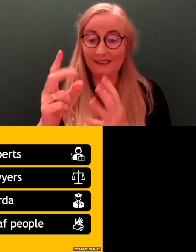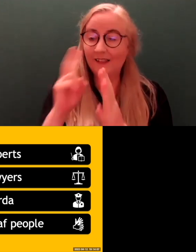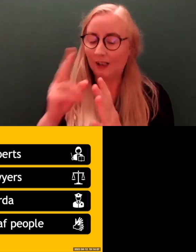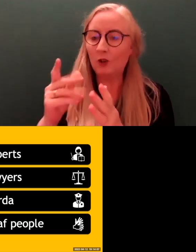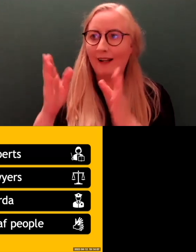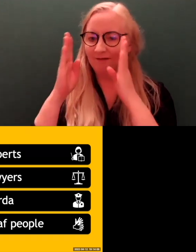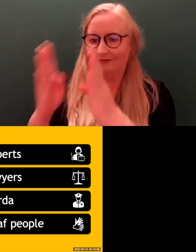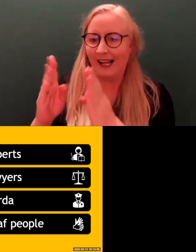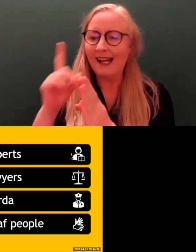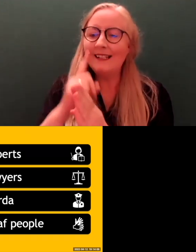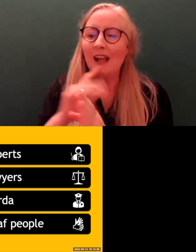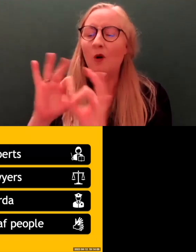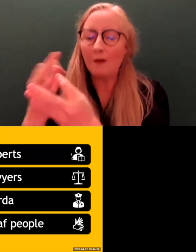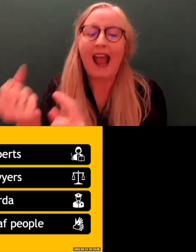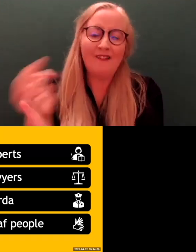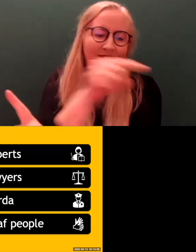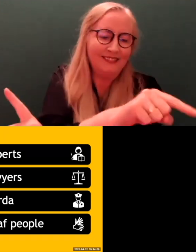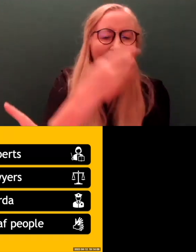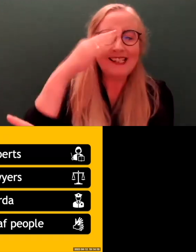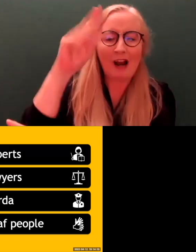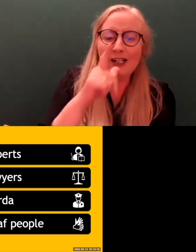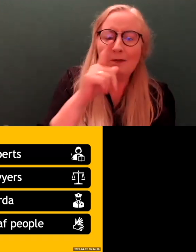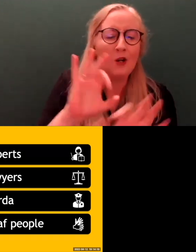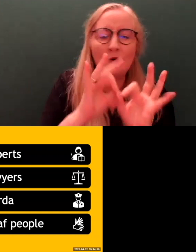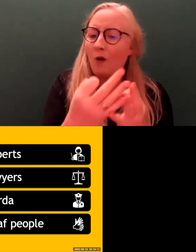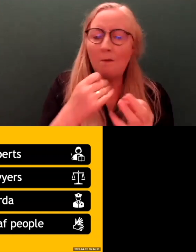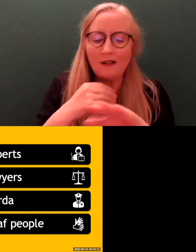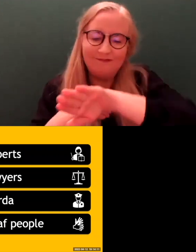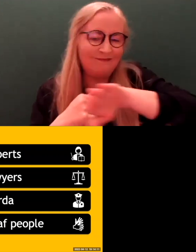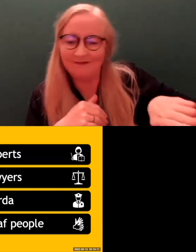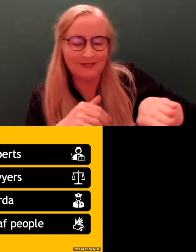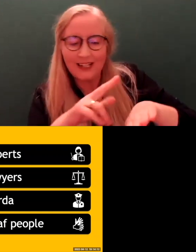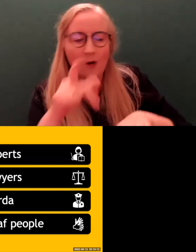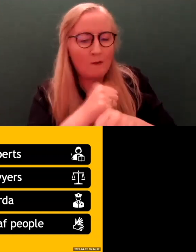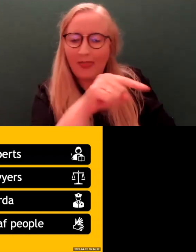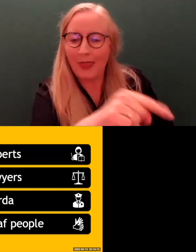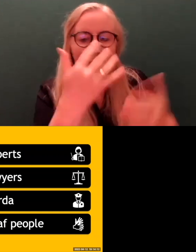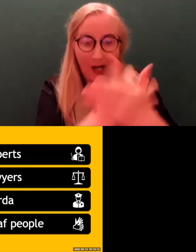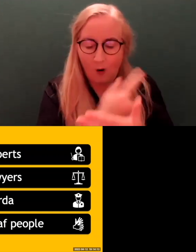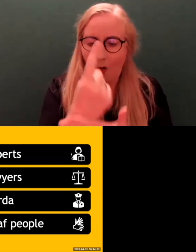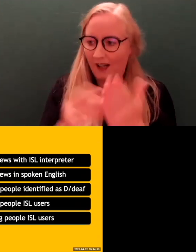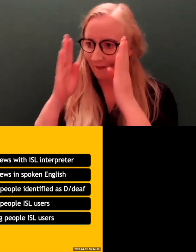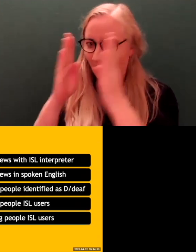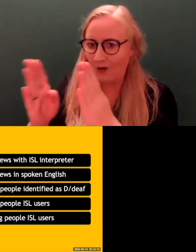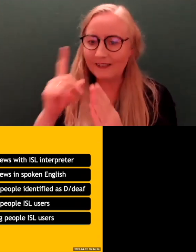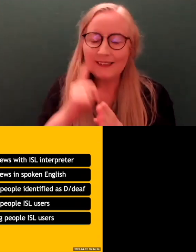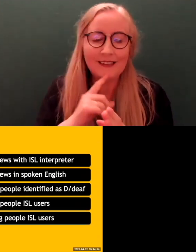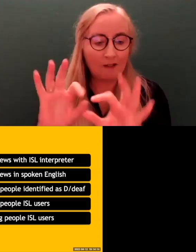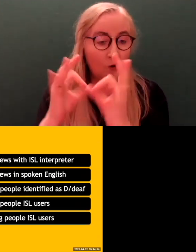also people in an Irish-speaking group. But as I said for tonight, we're just going to talk about the Deaf group. So, again, more about that group.